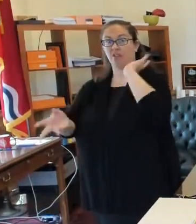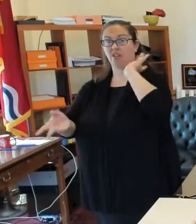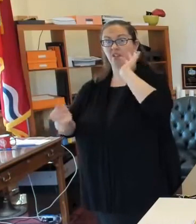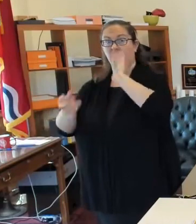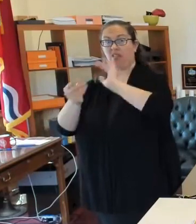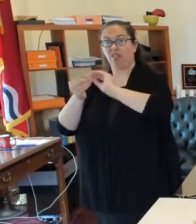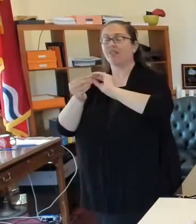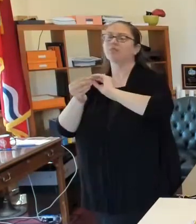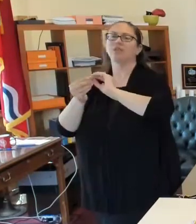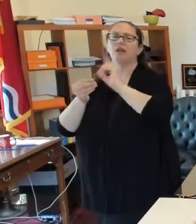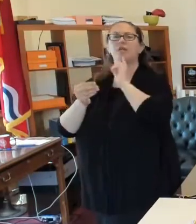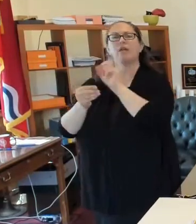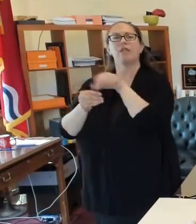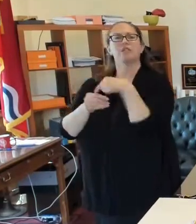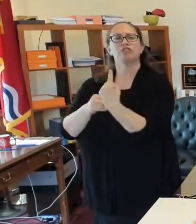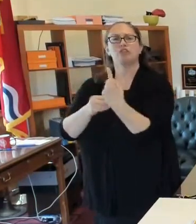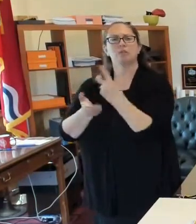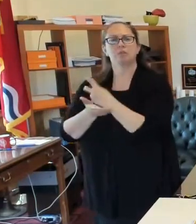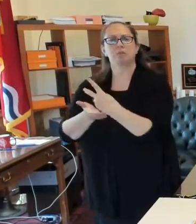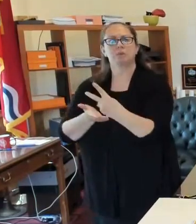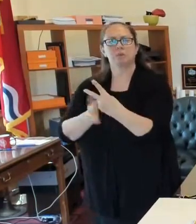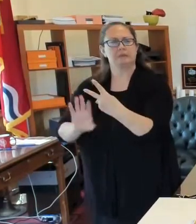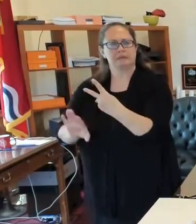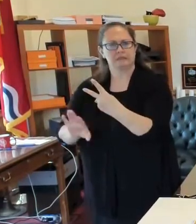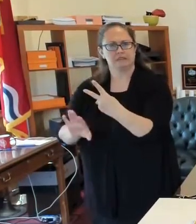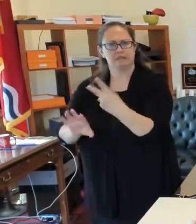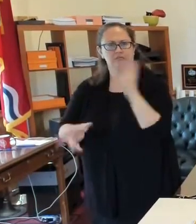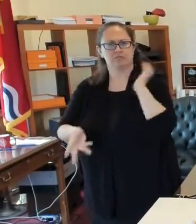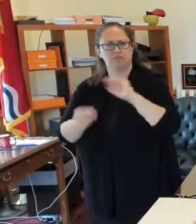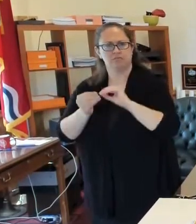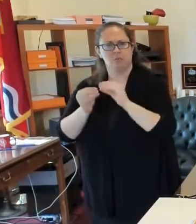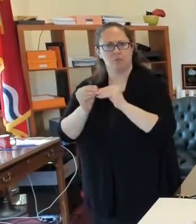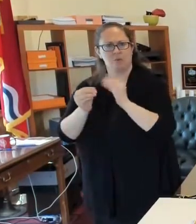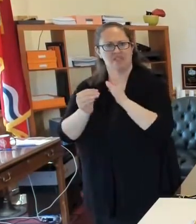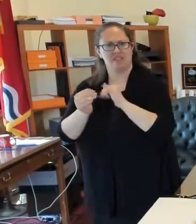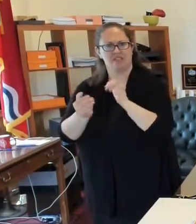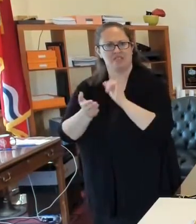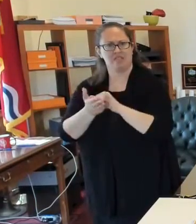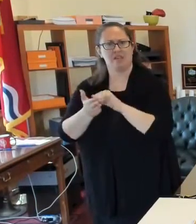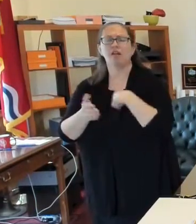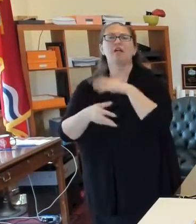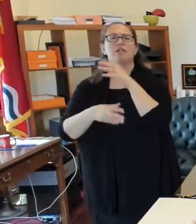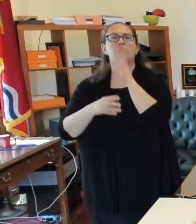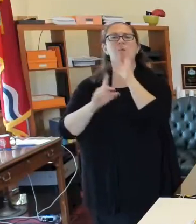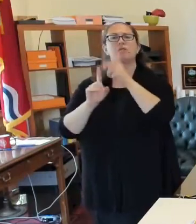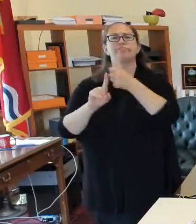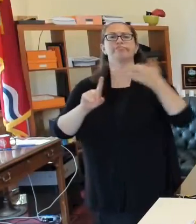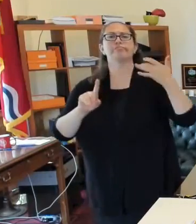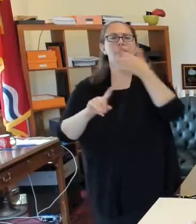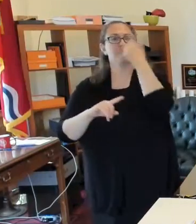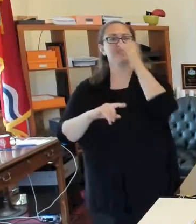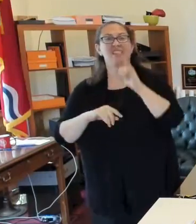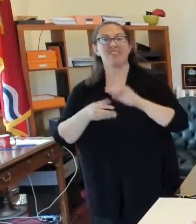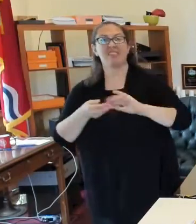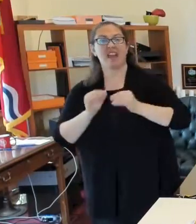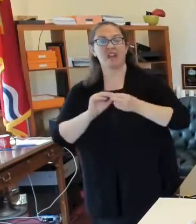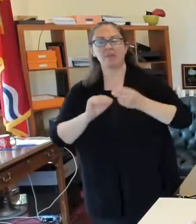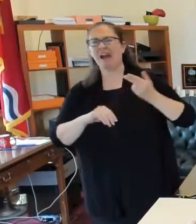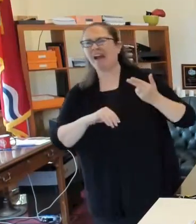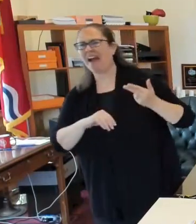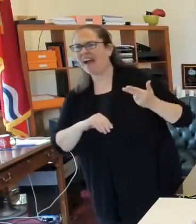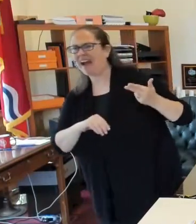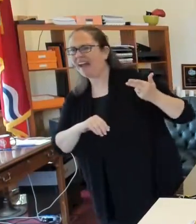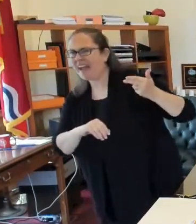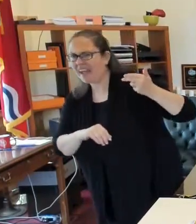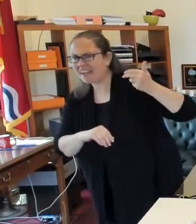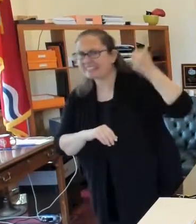last two weeks. I'm going to come back and talk about that a little bit because that's I think that's the highest number of cases maybe that we've